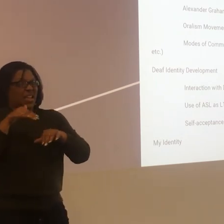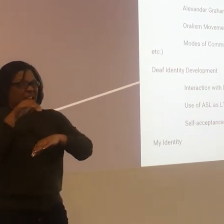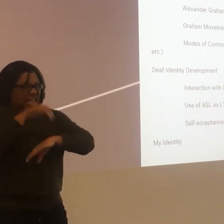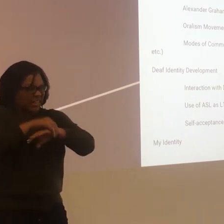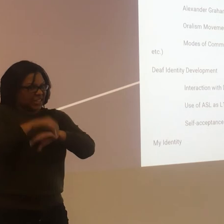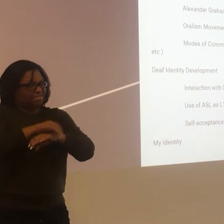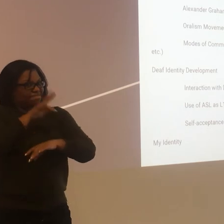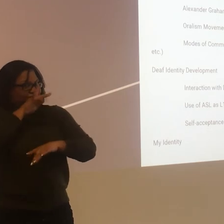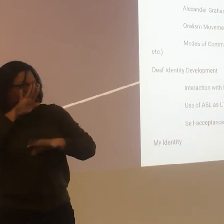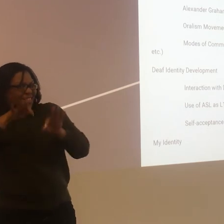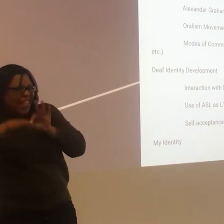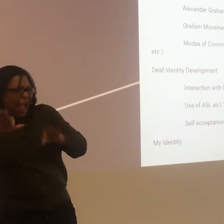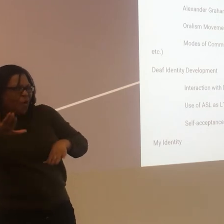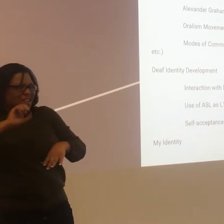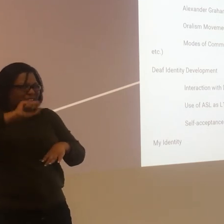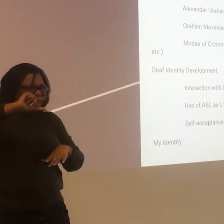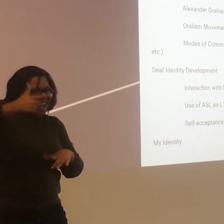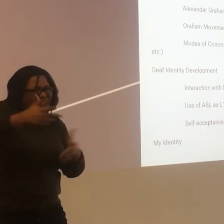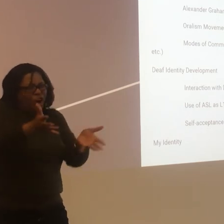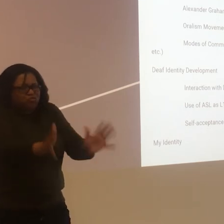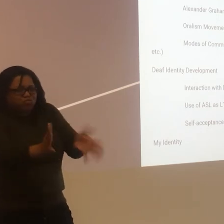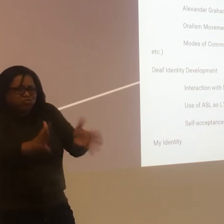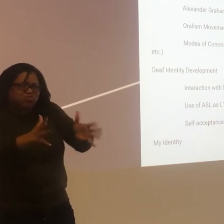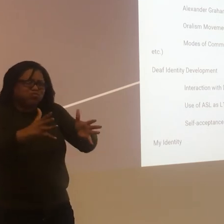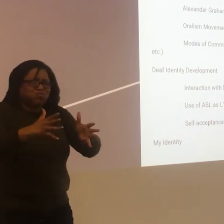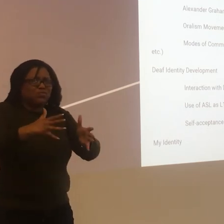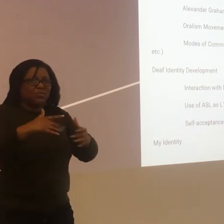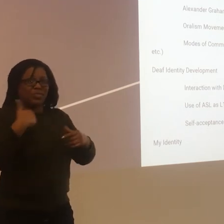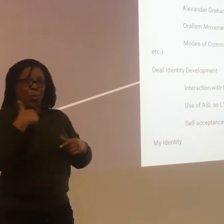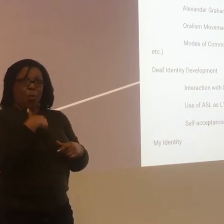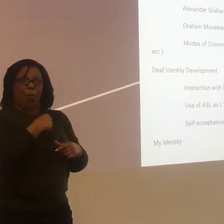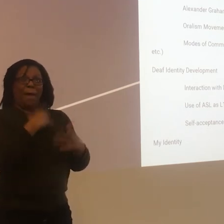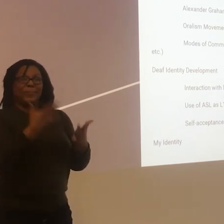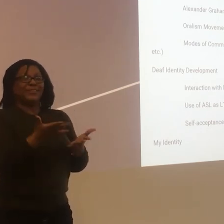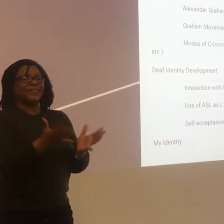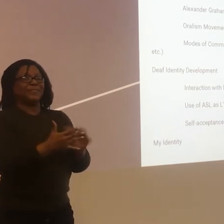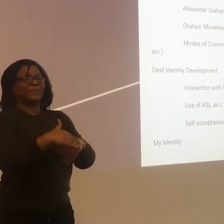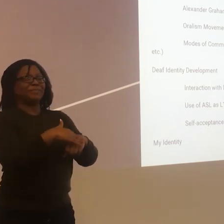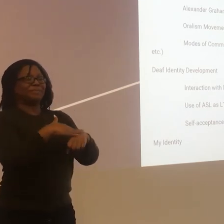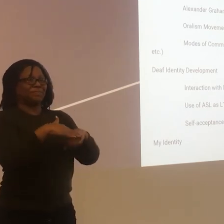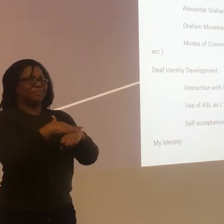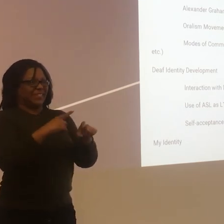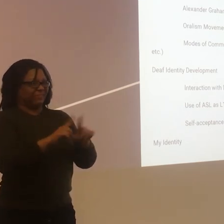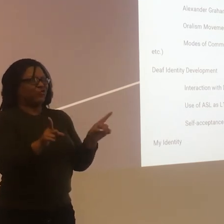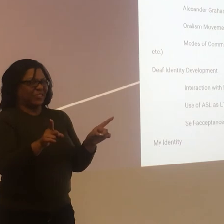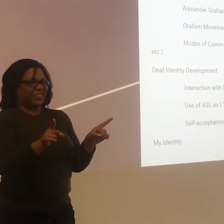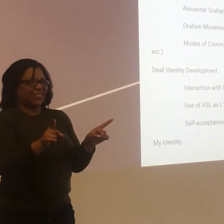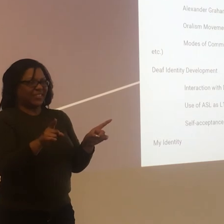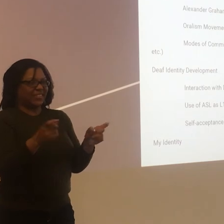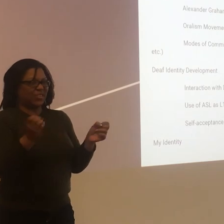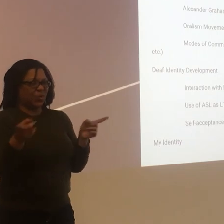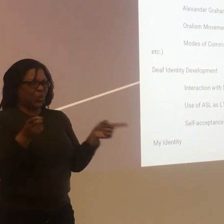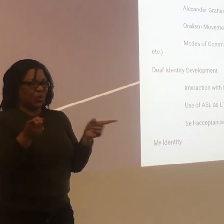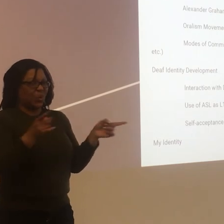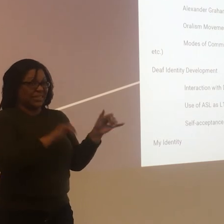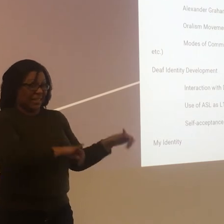English that I will not say to a white person or to a white person. So I'm wondering if the same thing exists in